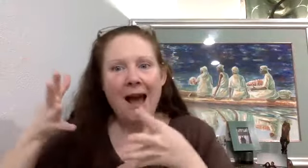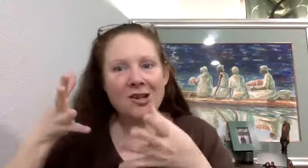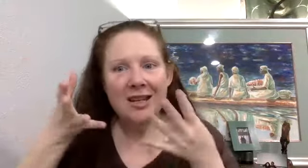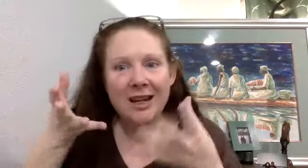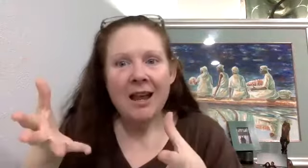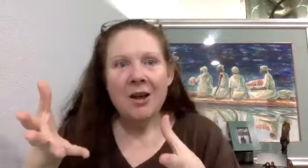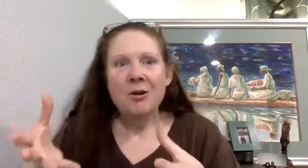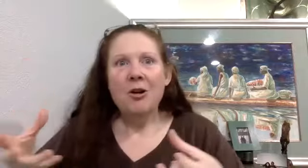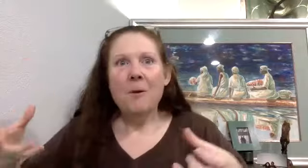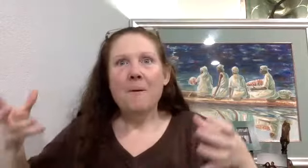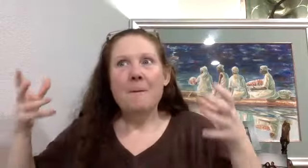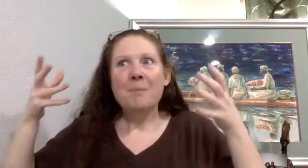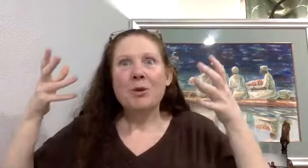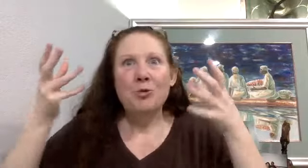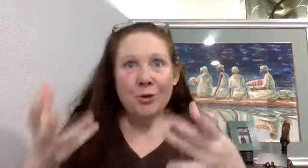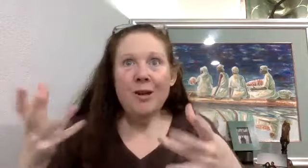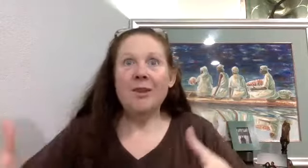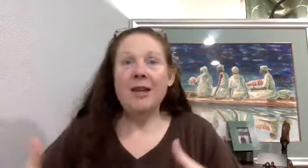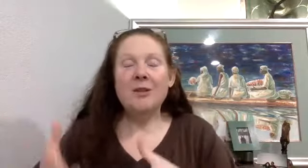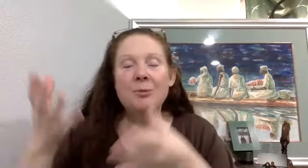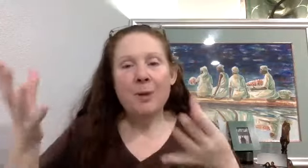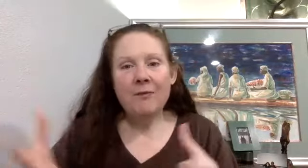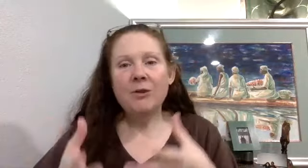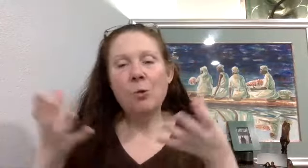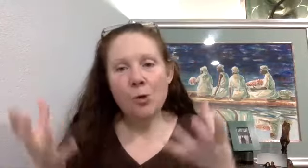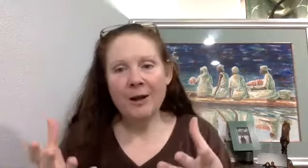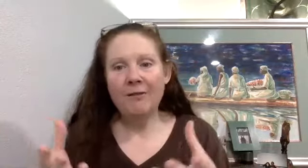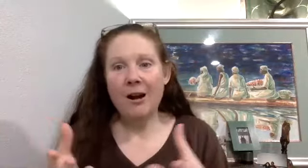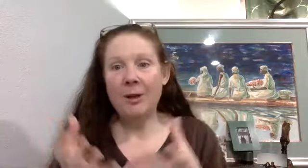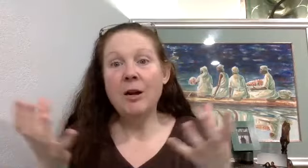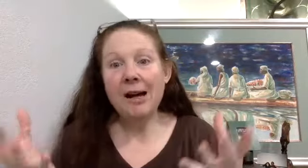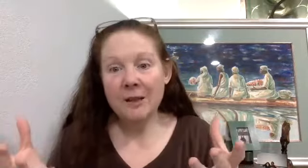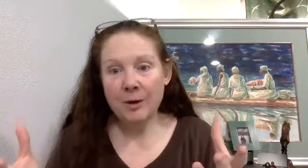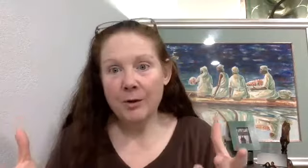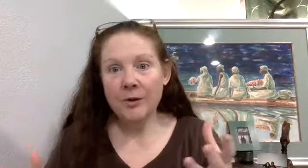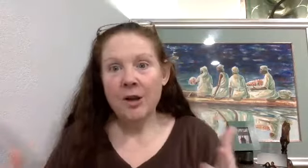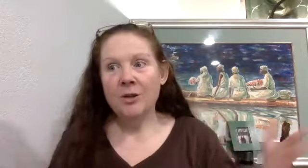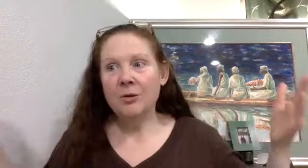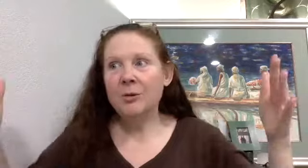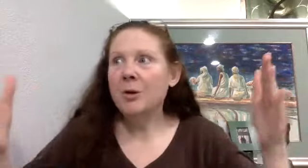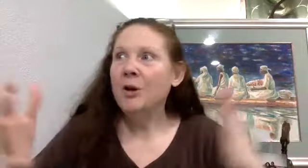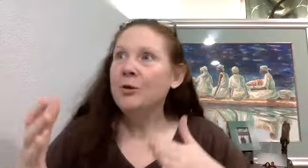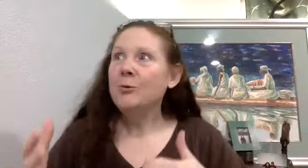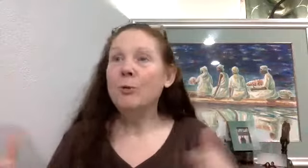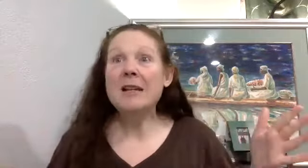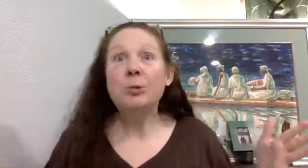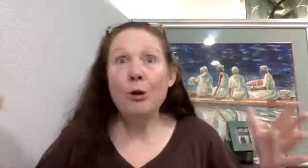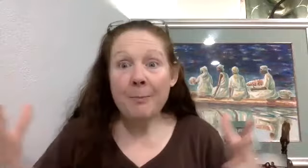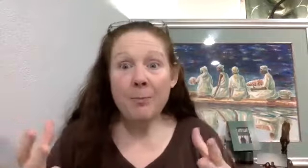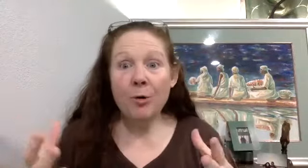actually doing things to pivot the work environment in hospitals to, to, to redeploy people,